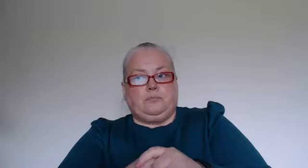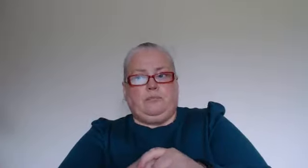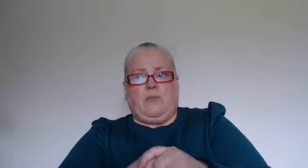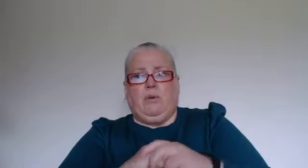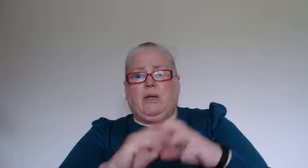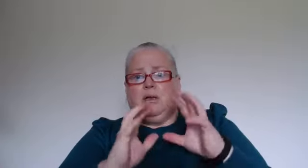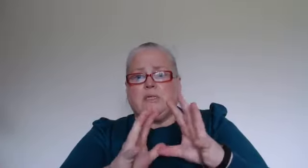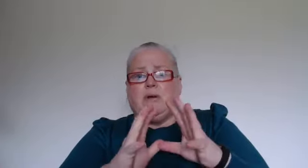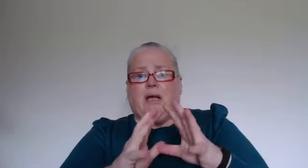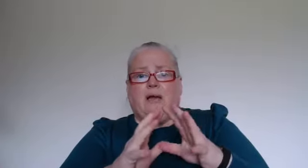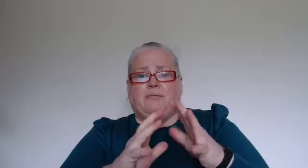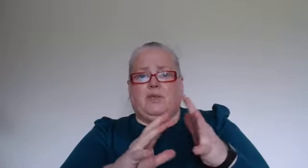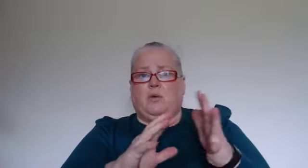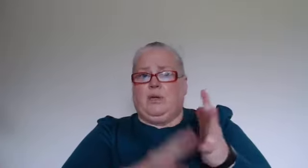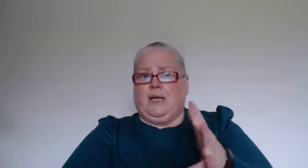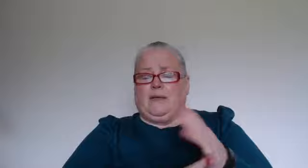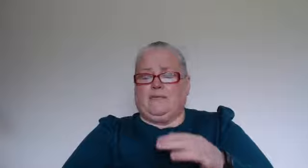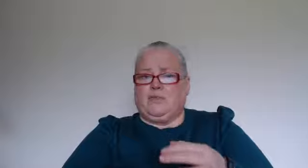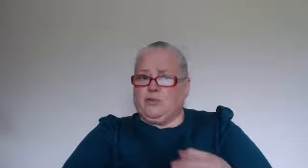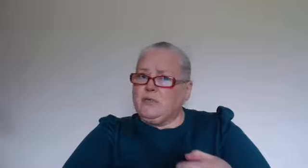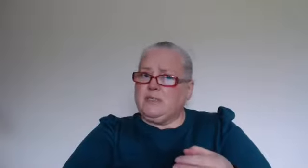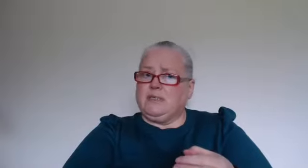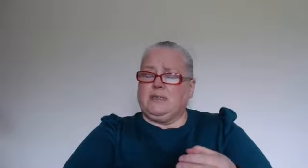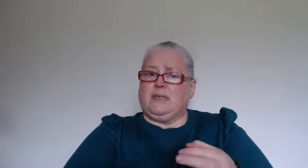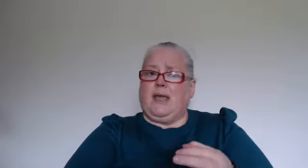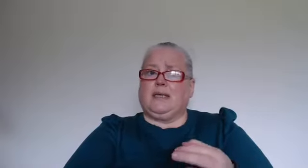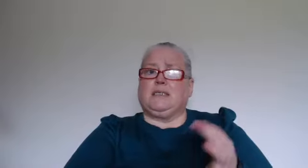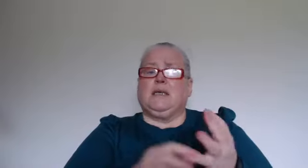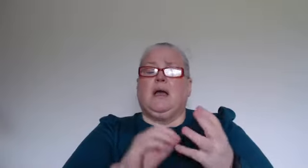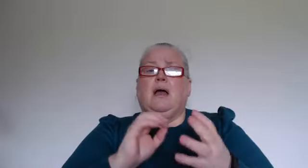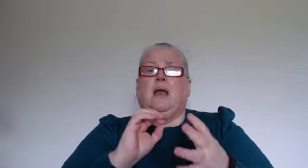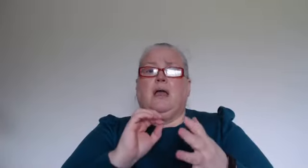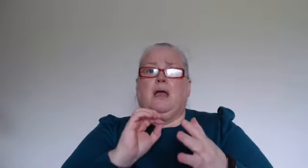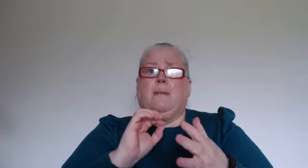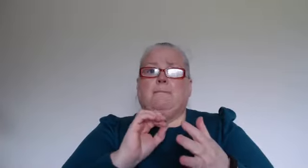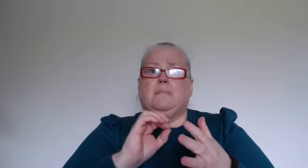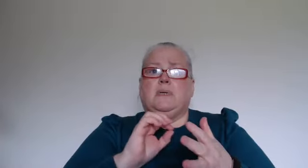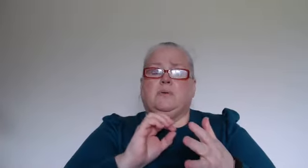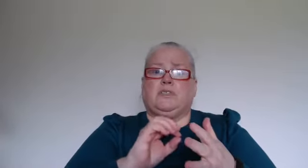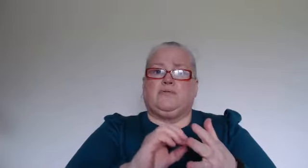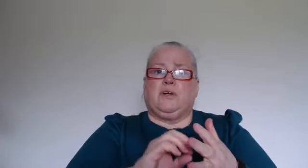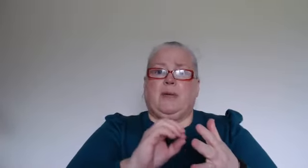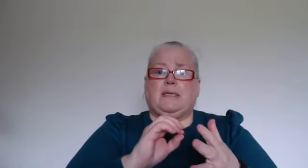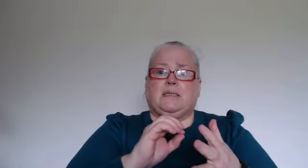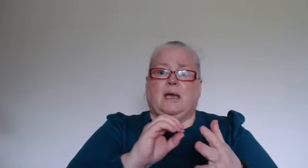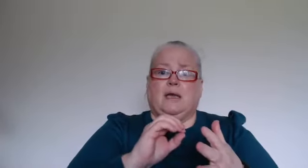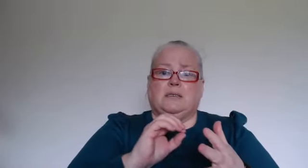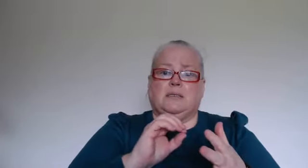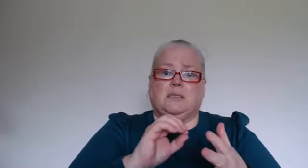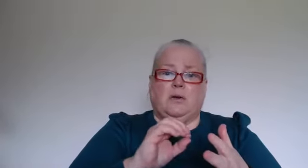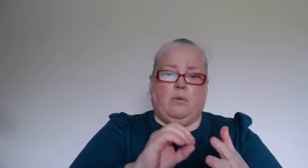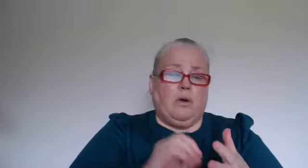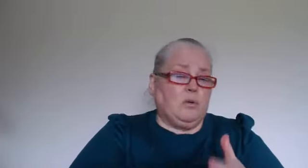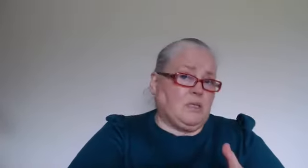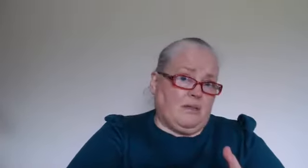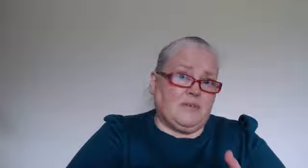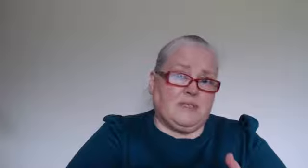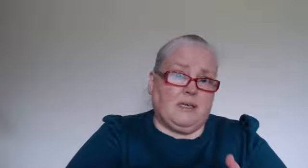You can also have you know a lack of trust as I said which is fear-based and you know low self-esteem